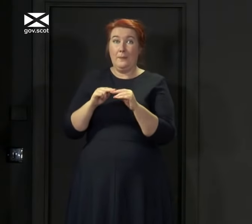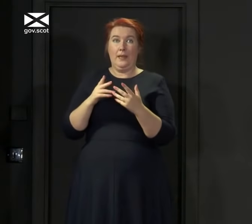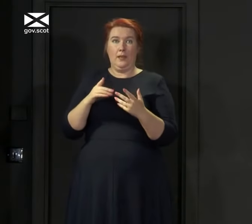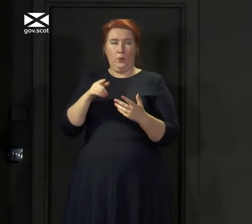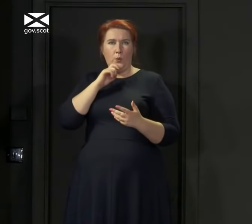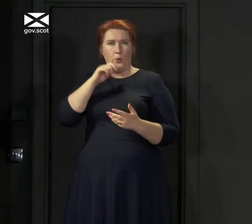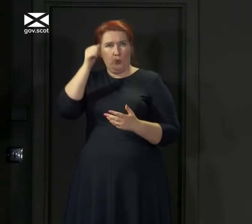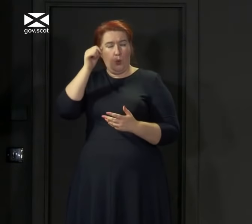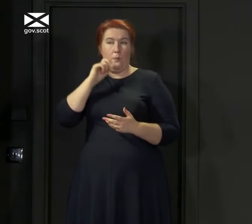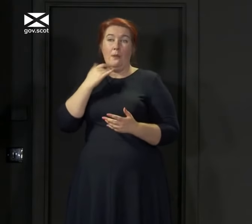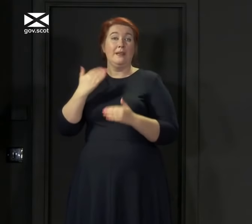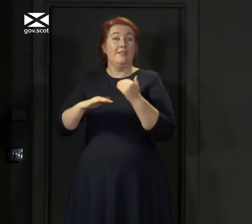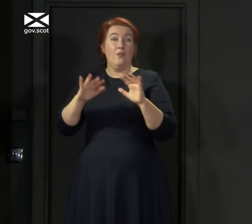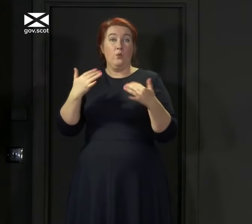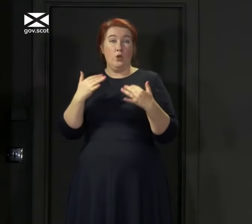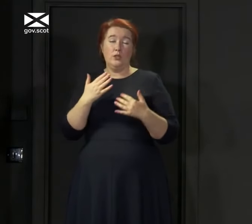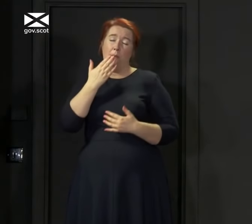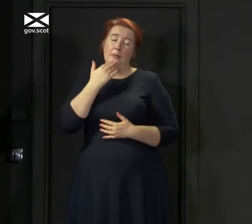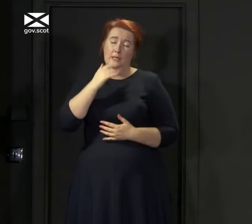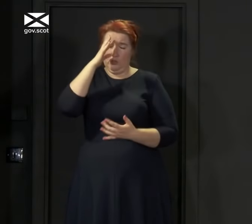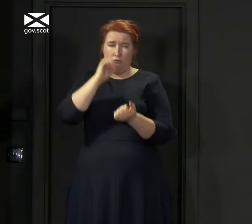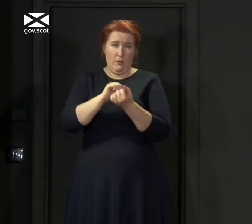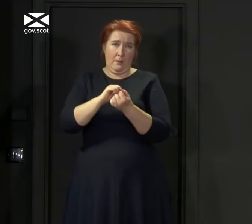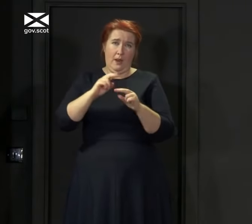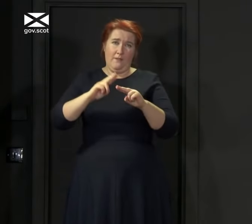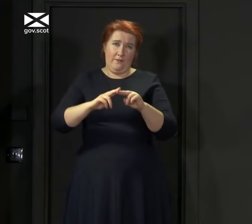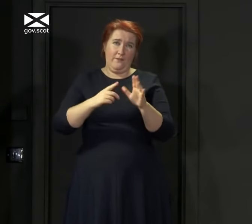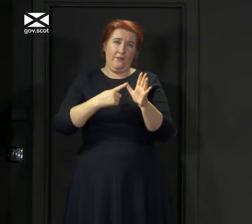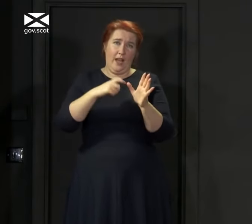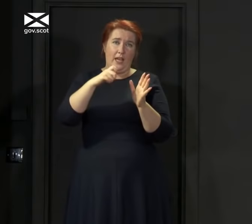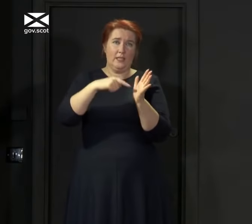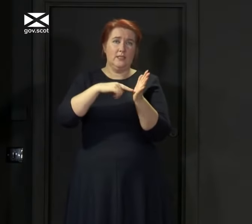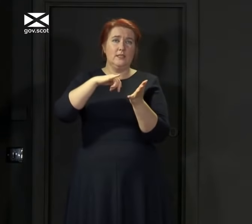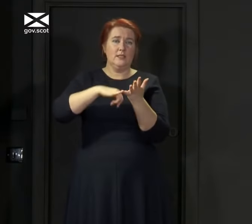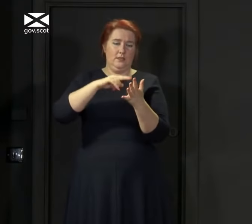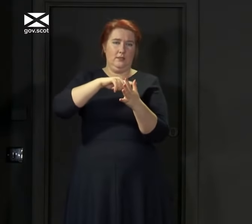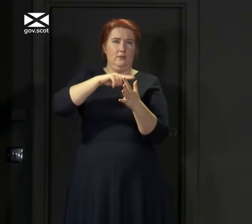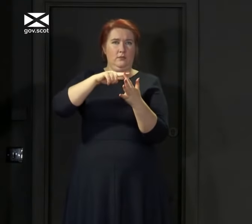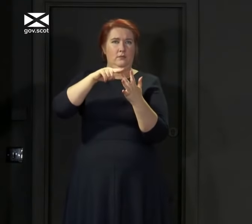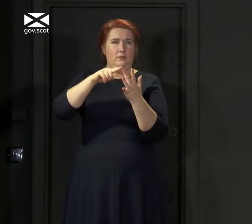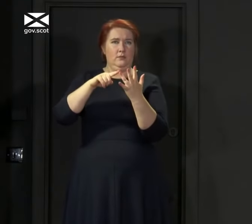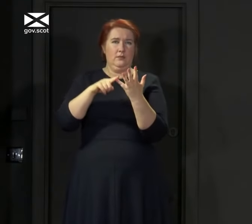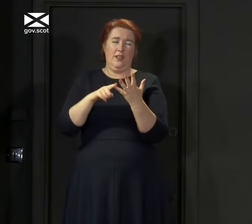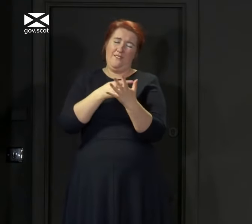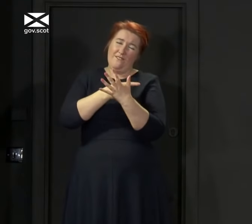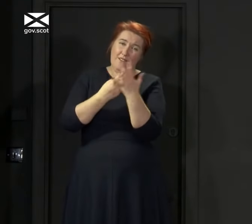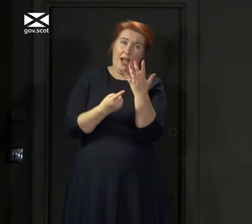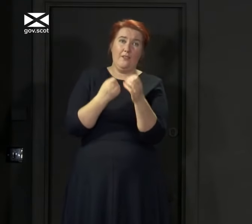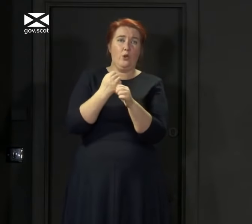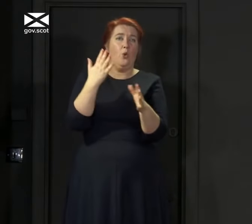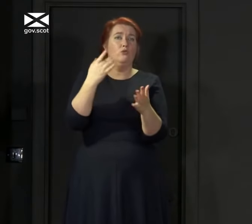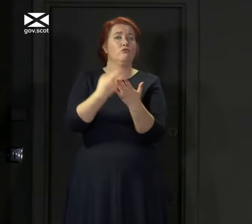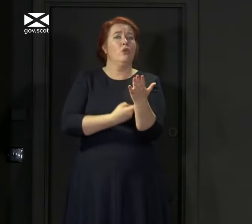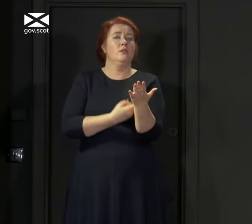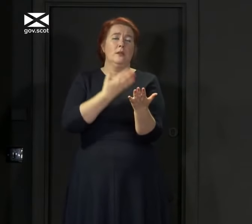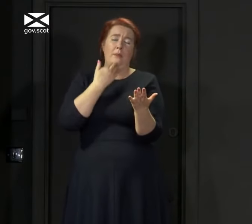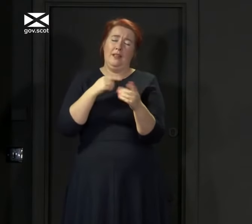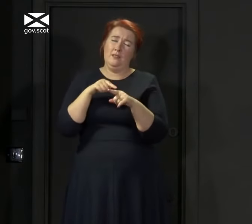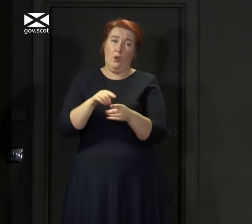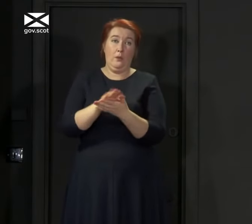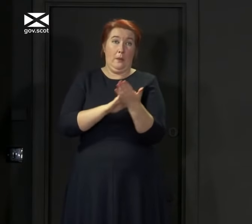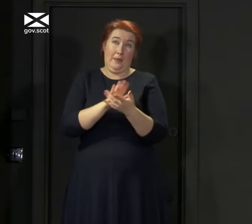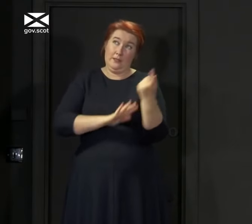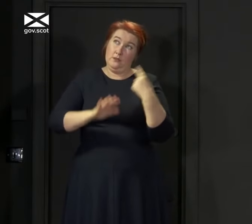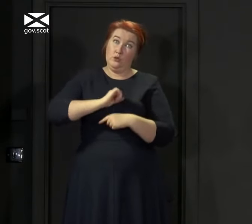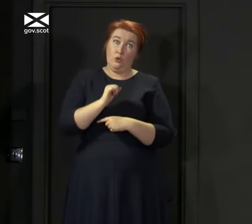that might not be watching. Please remember facts and everything you do right now, follow these golden rules so that collectively we can keep